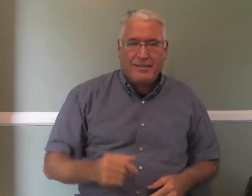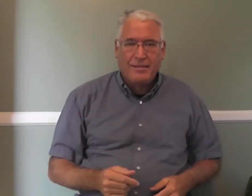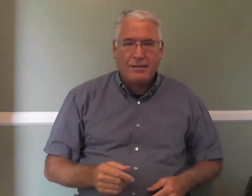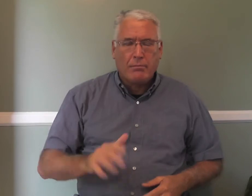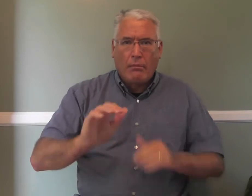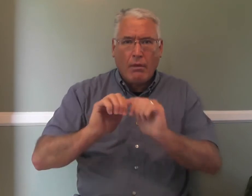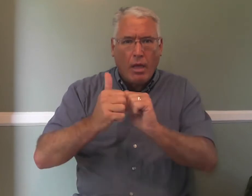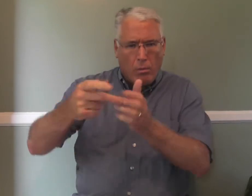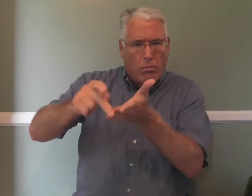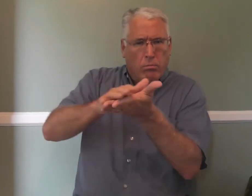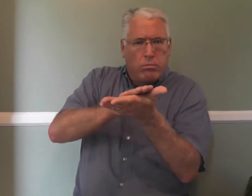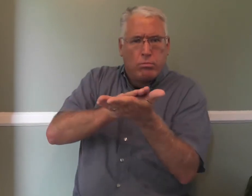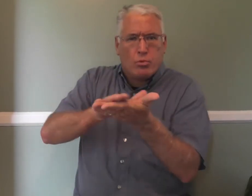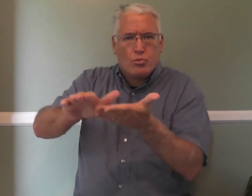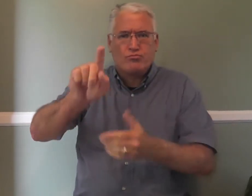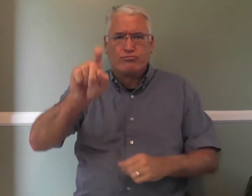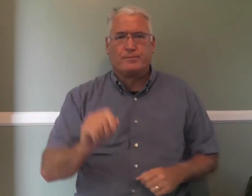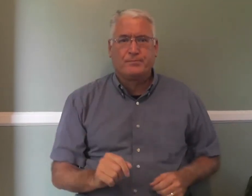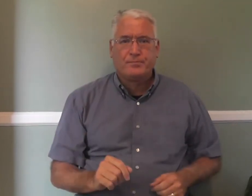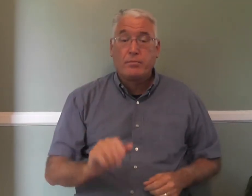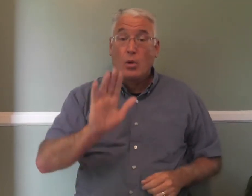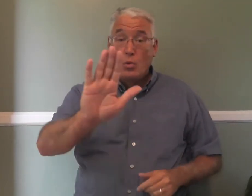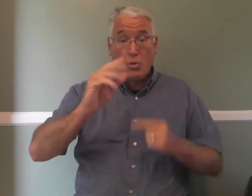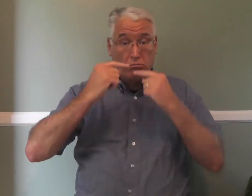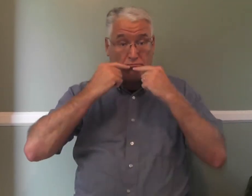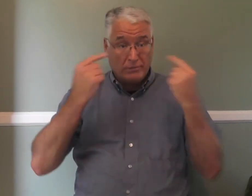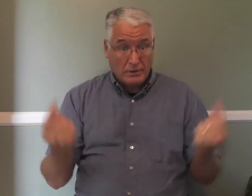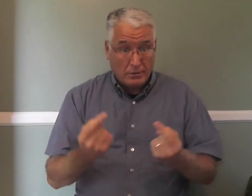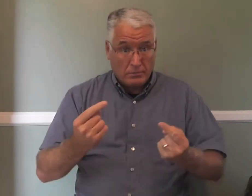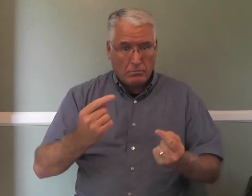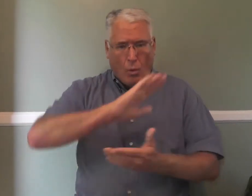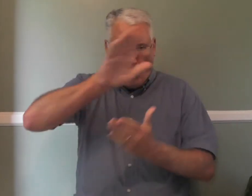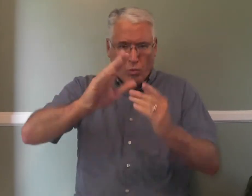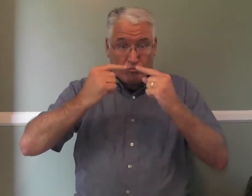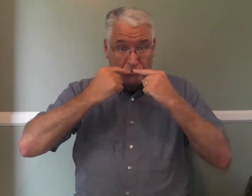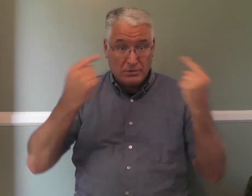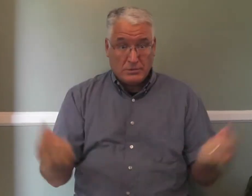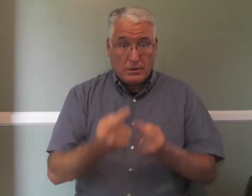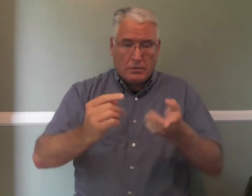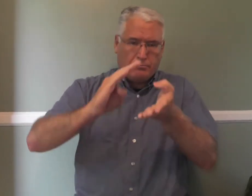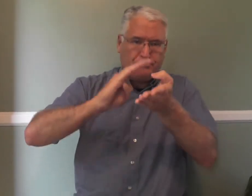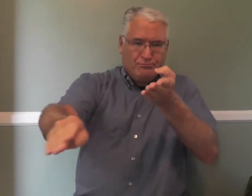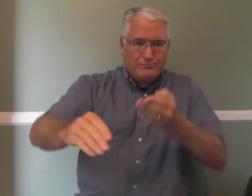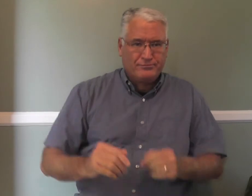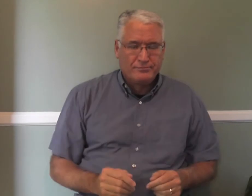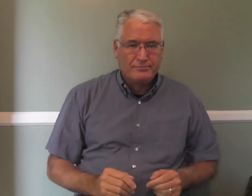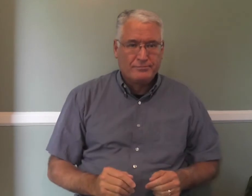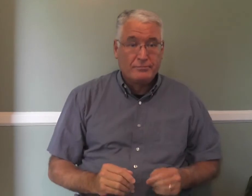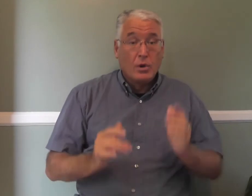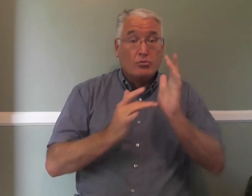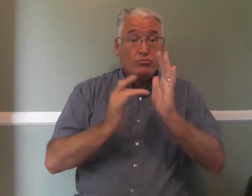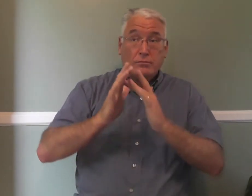be pure. It will. How pure? Well, your sins. They will be forgiven.